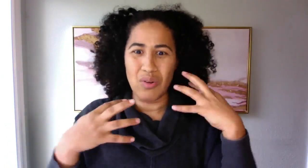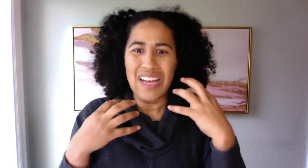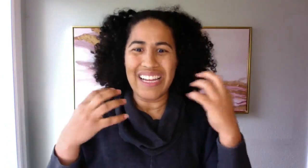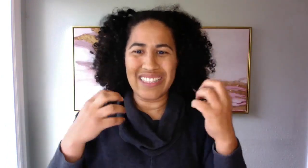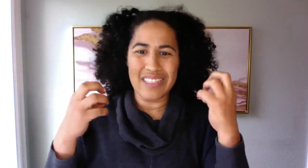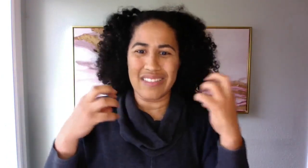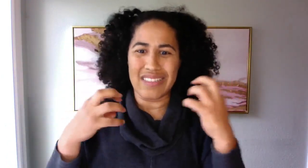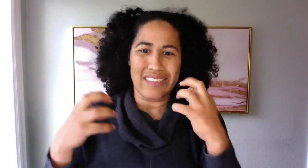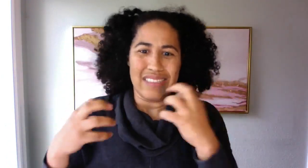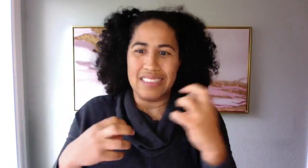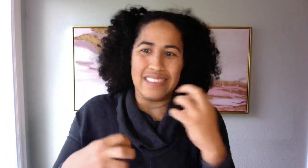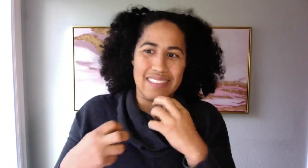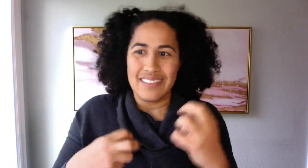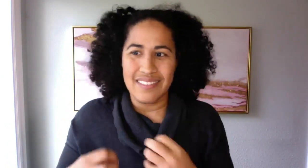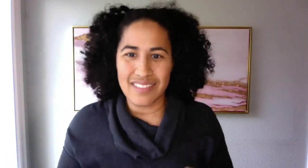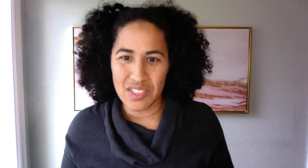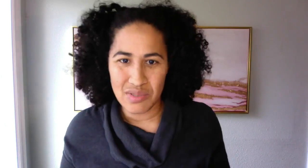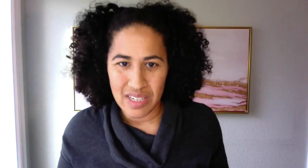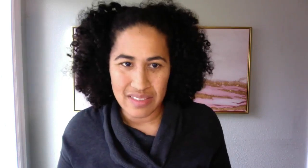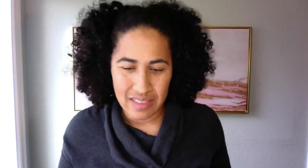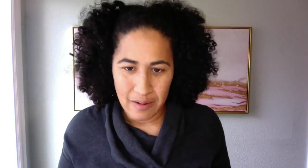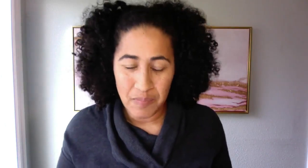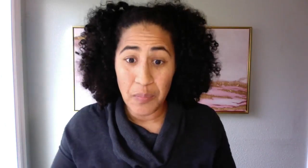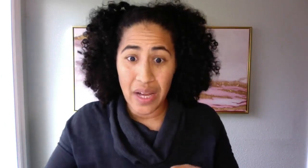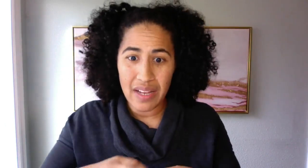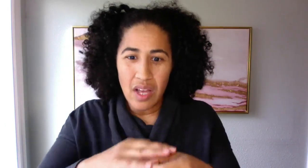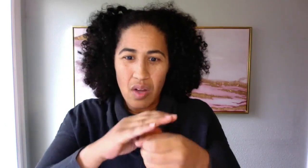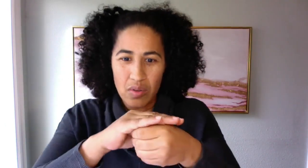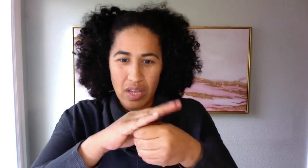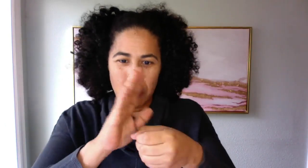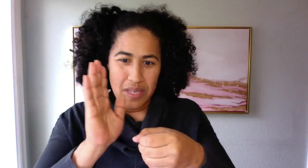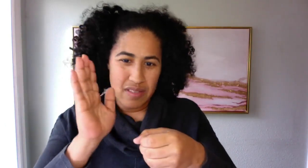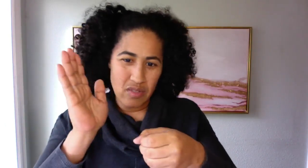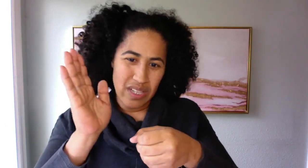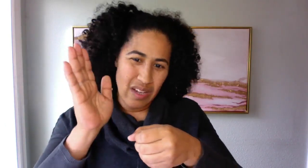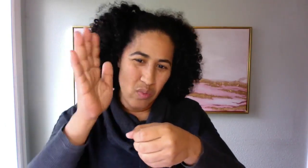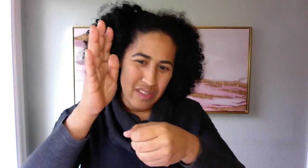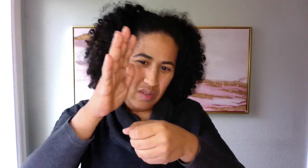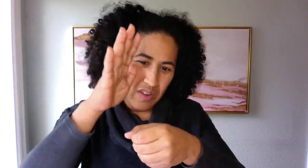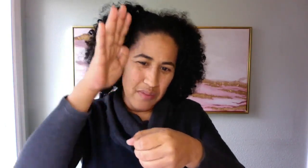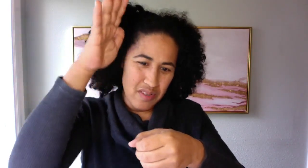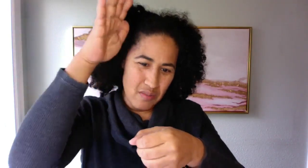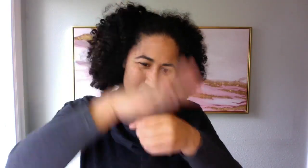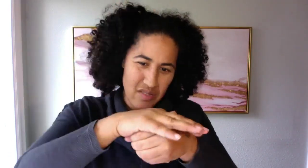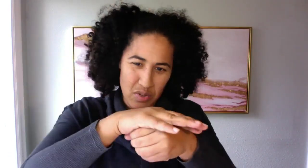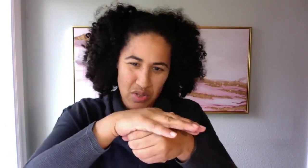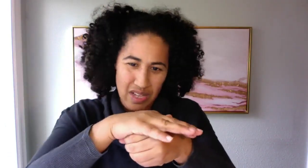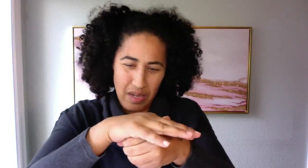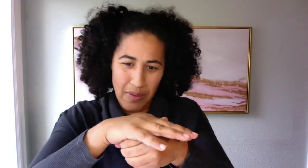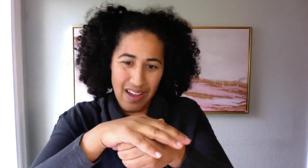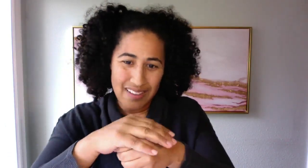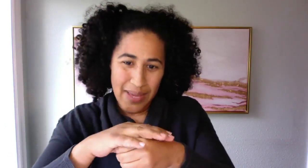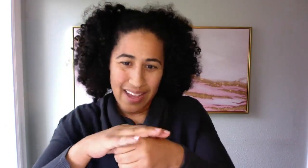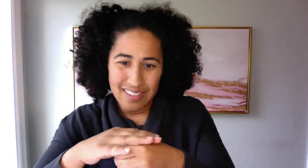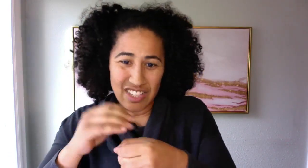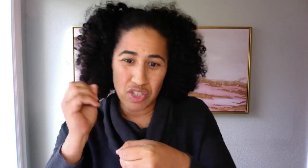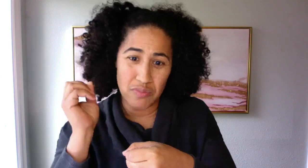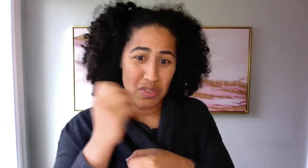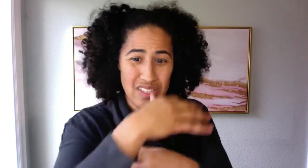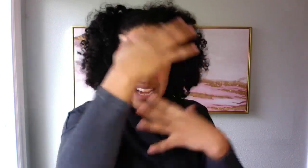it's just distress in there. But the other piece that's going on, when the survival system says, no, you shall not pass, it shifts your entire